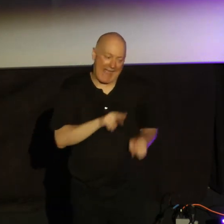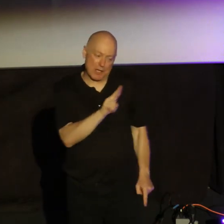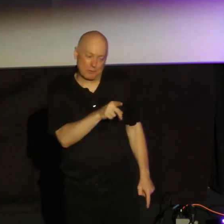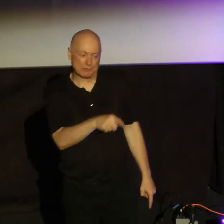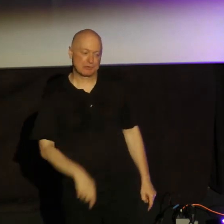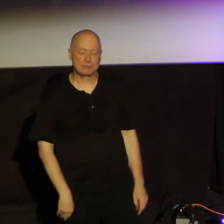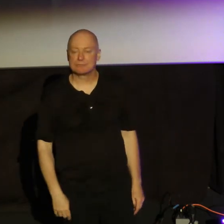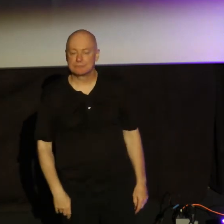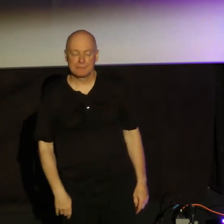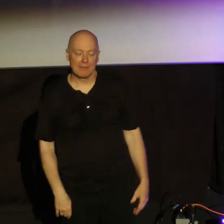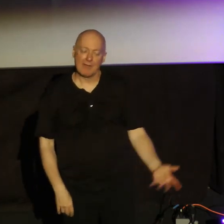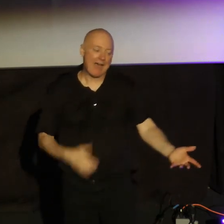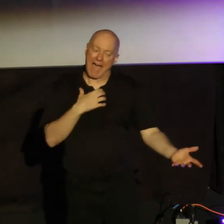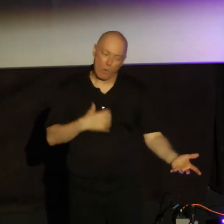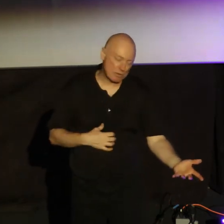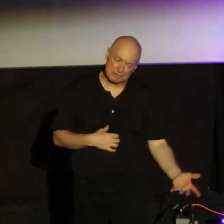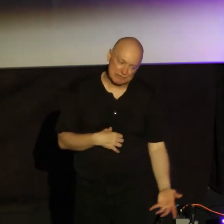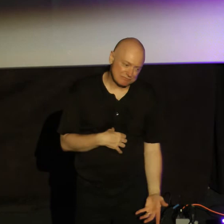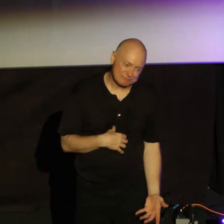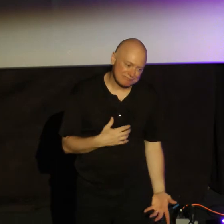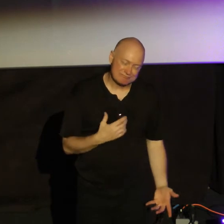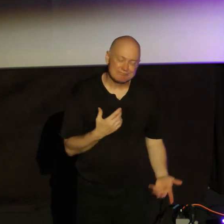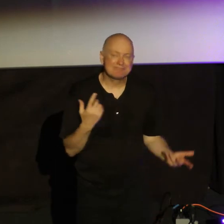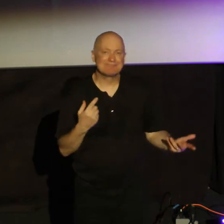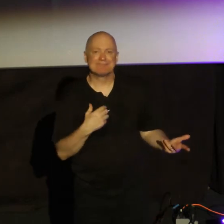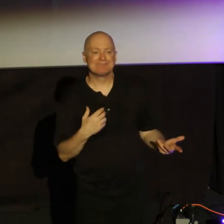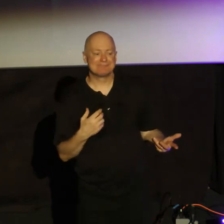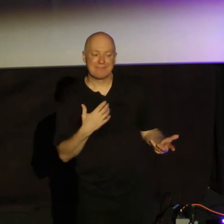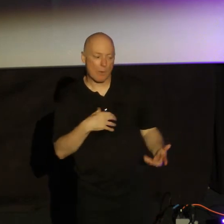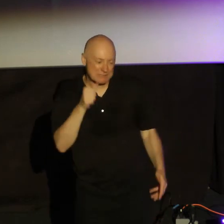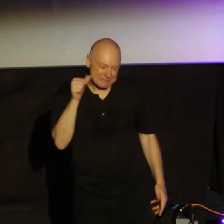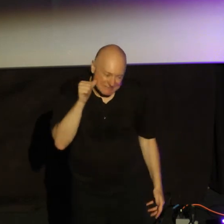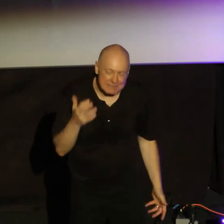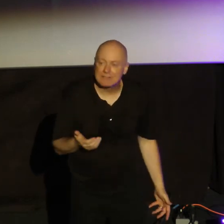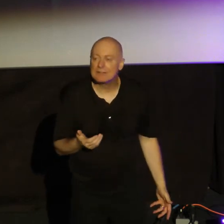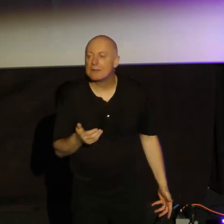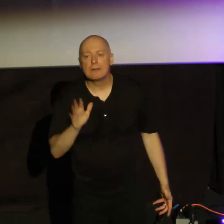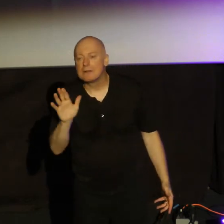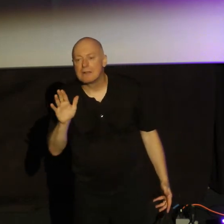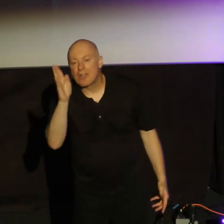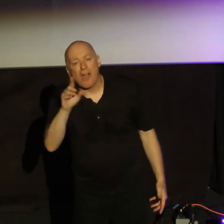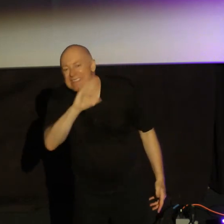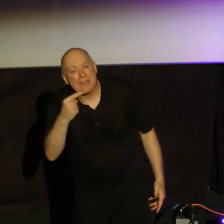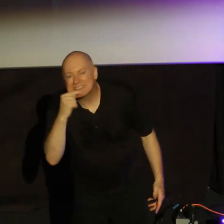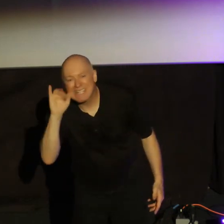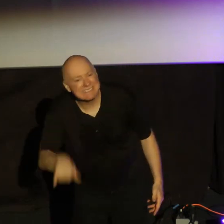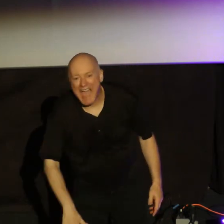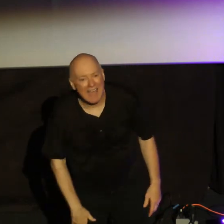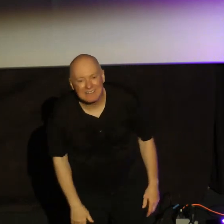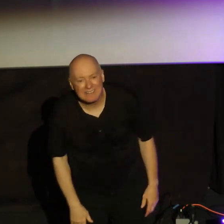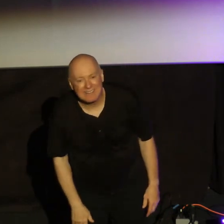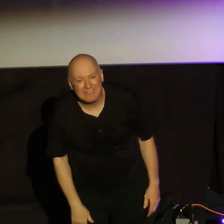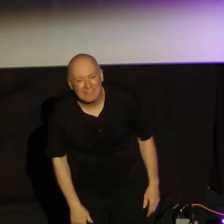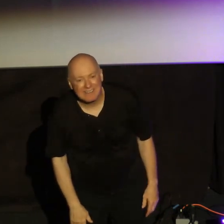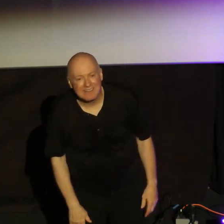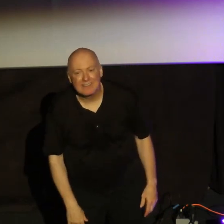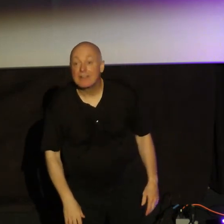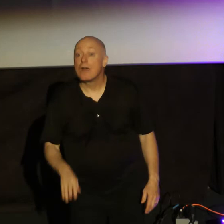years ago, if only 5 years ago, if only yesterday. He never says that. Rahab, the prostitute in the